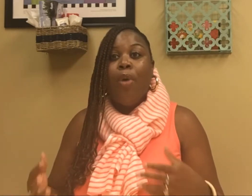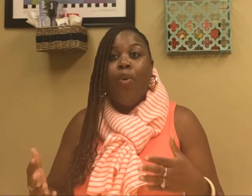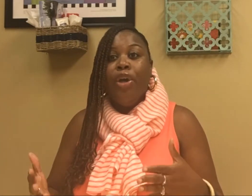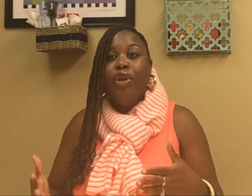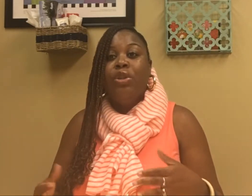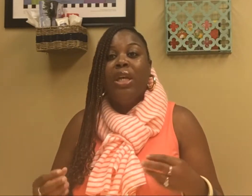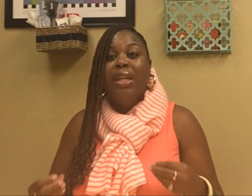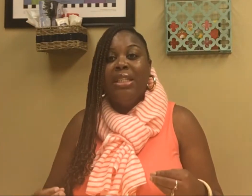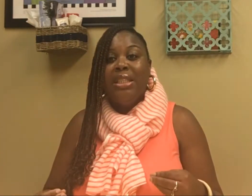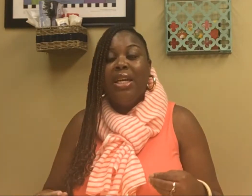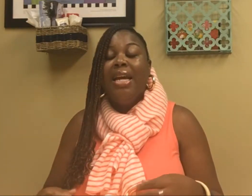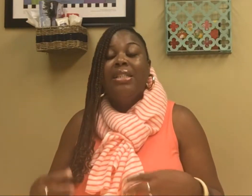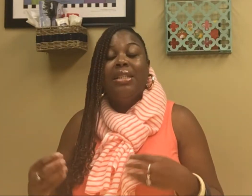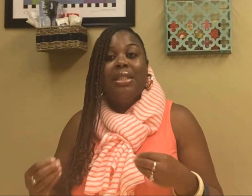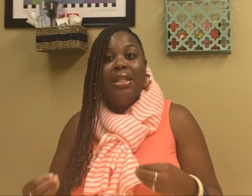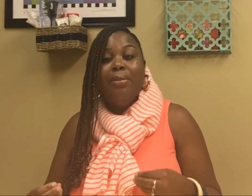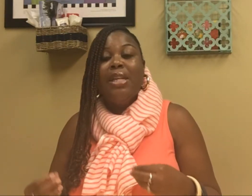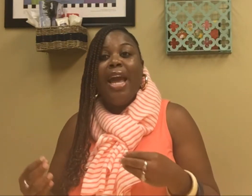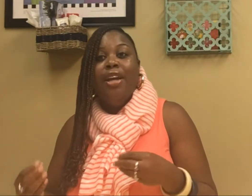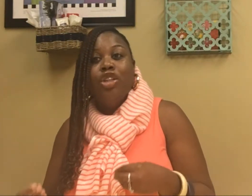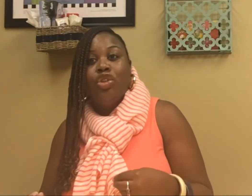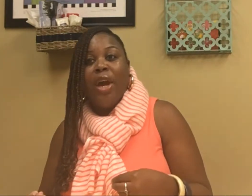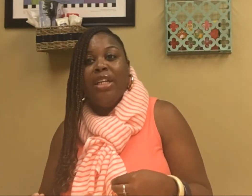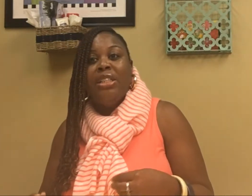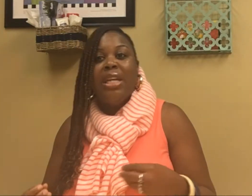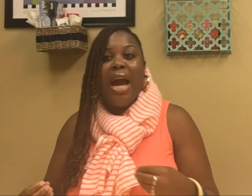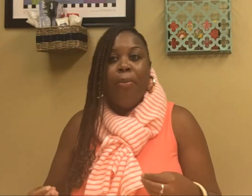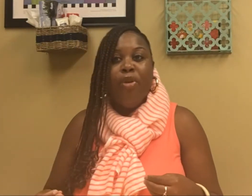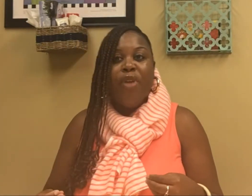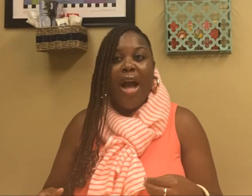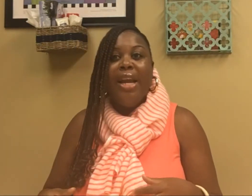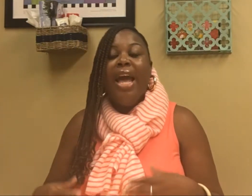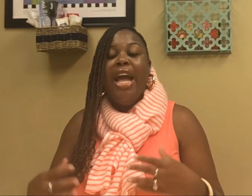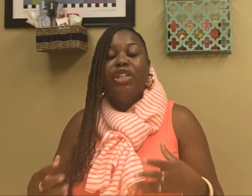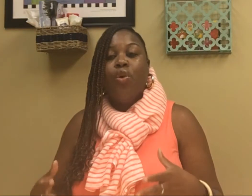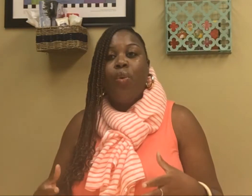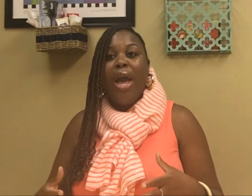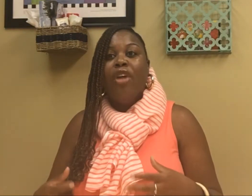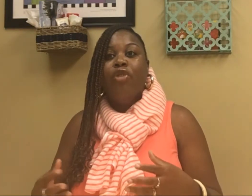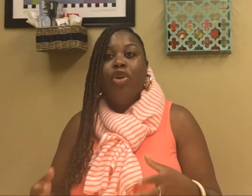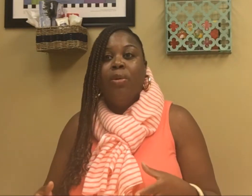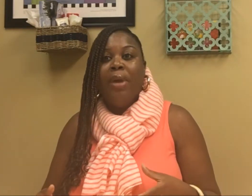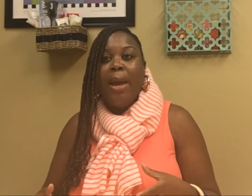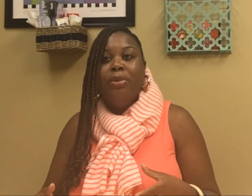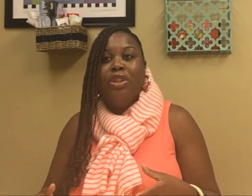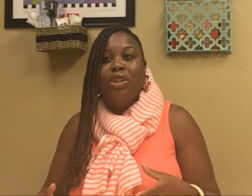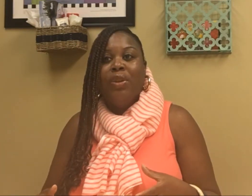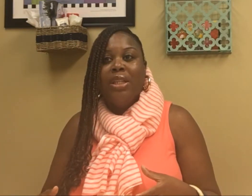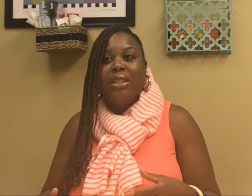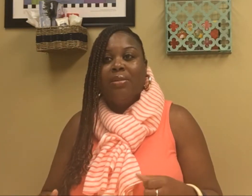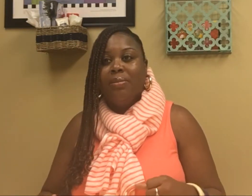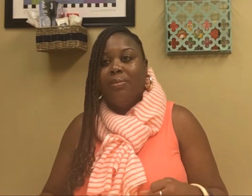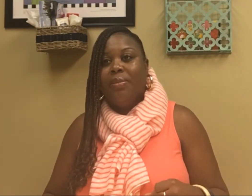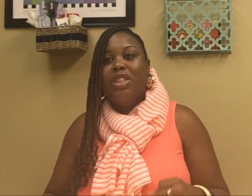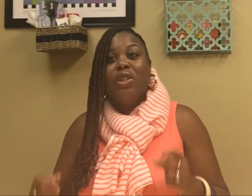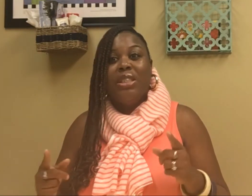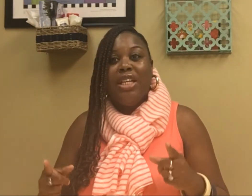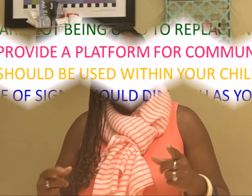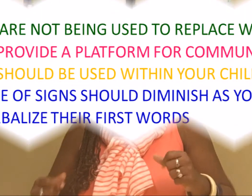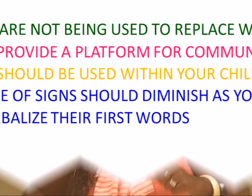I want you to listen to the tips and the strategies that I provide as a way for you to be able to do this. So stay tuned.